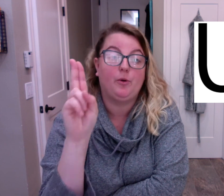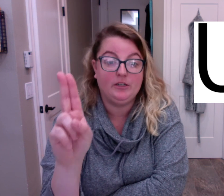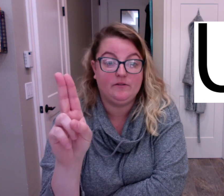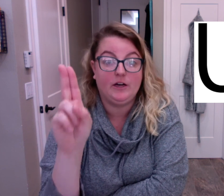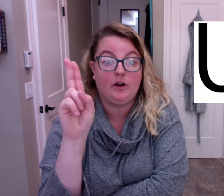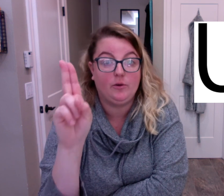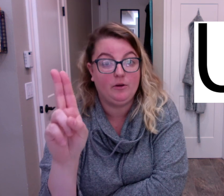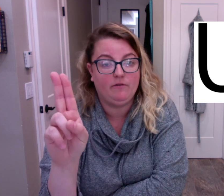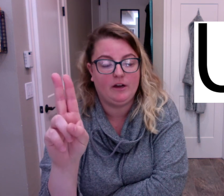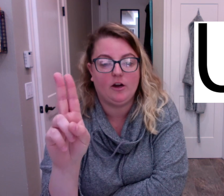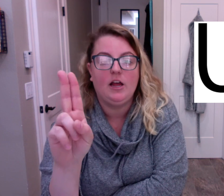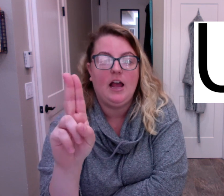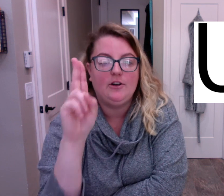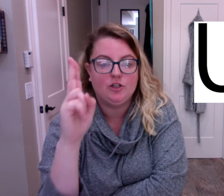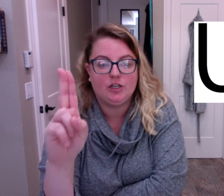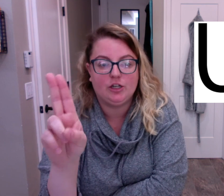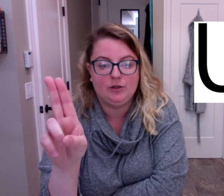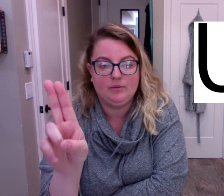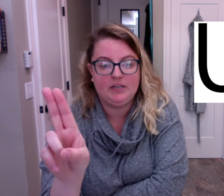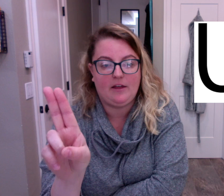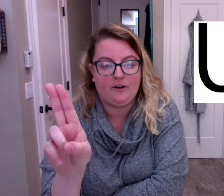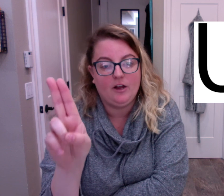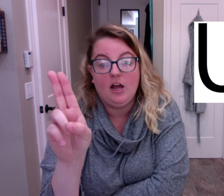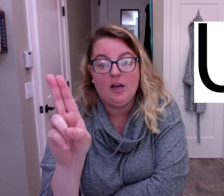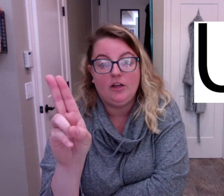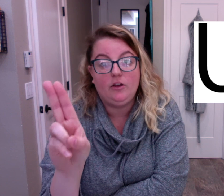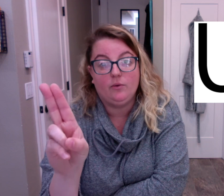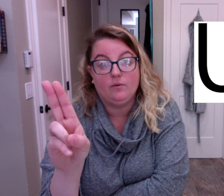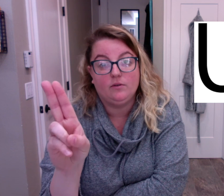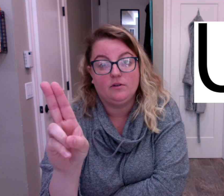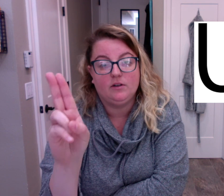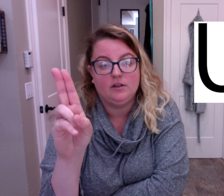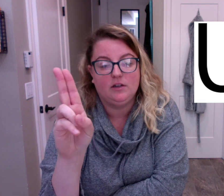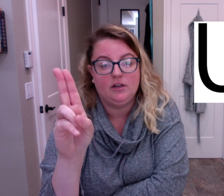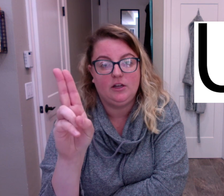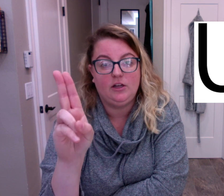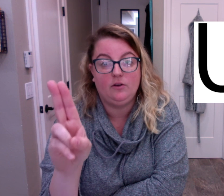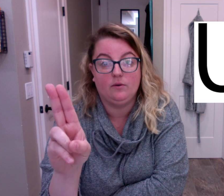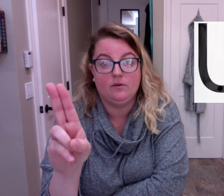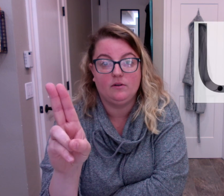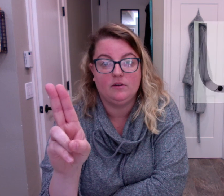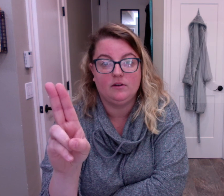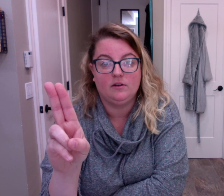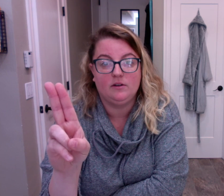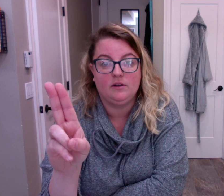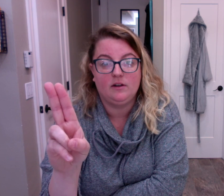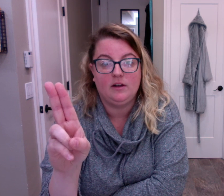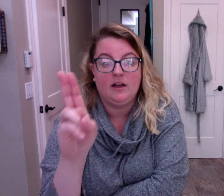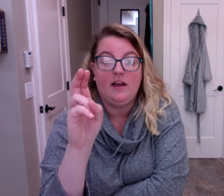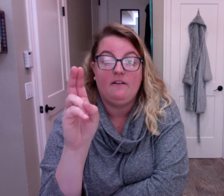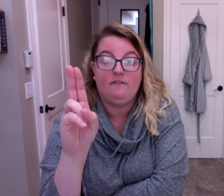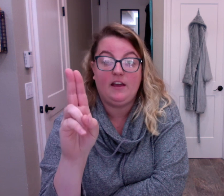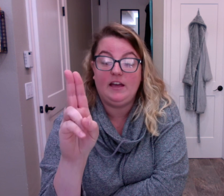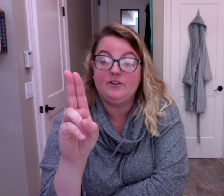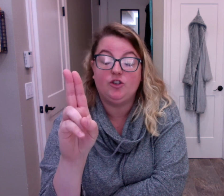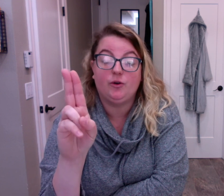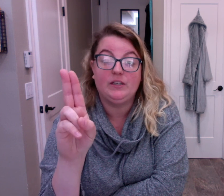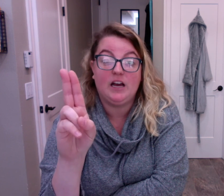middle finger and you're just going to glue them together. U, U. V is you're going to